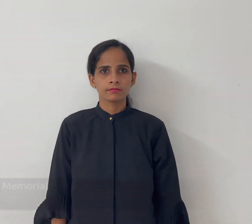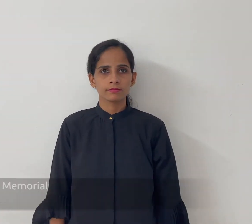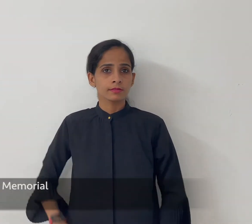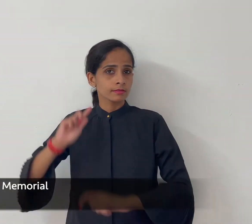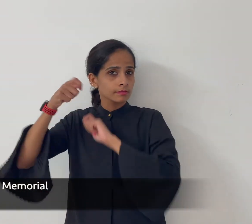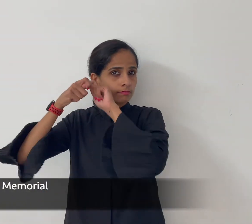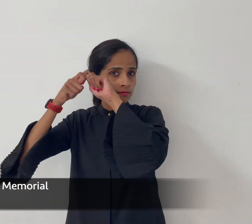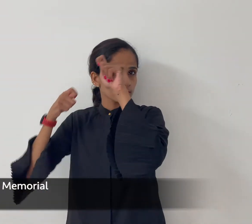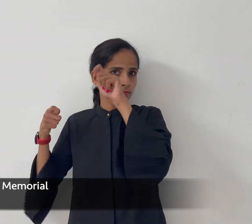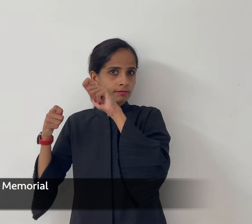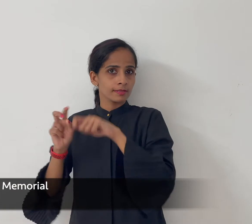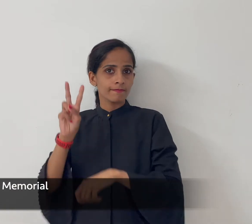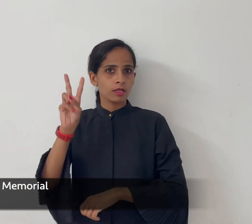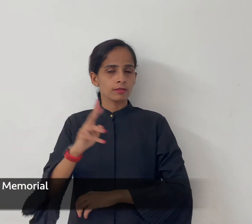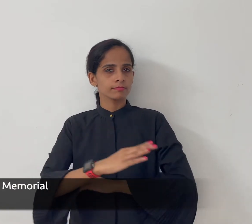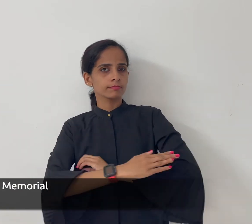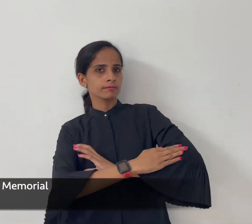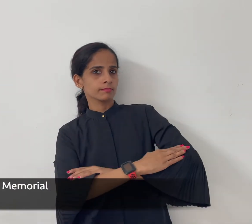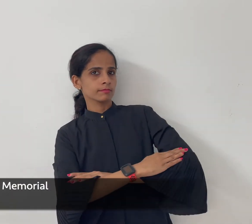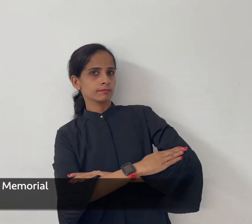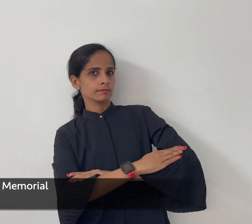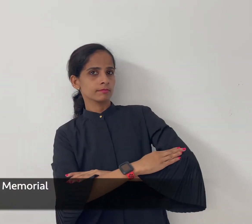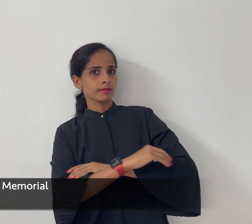vivekananda rock memorial